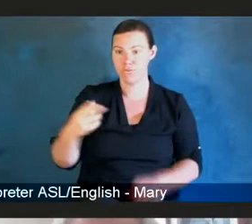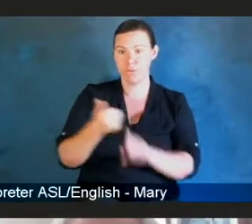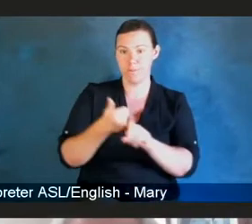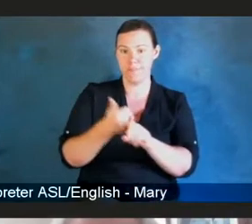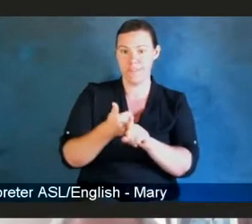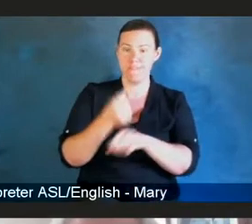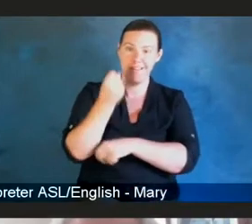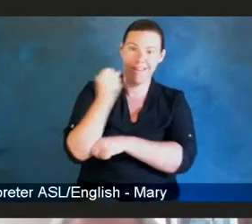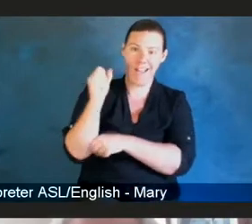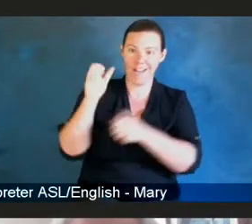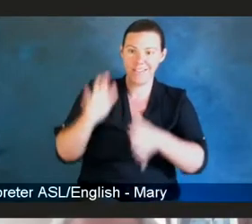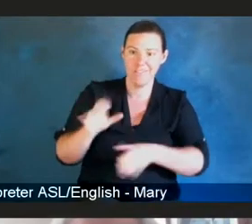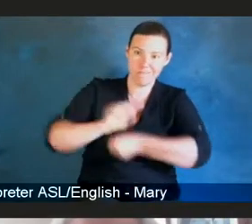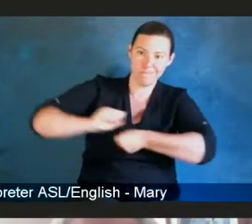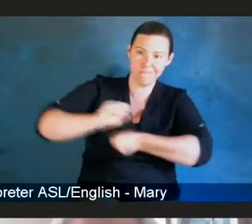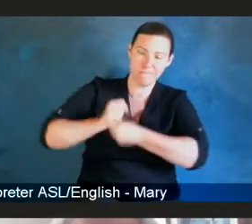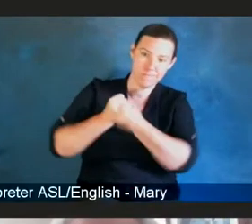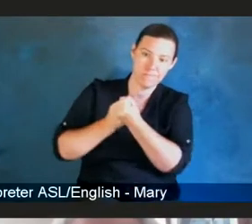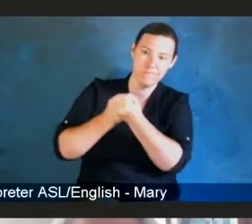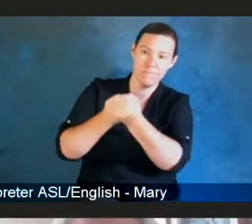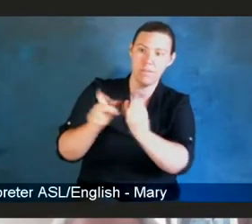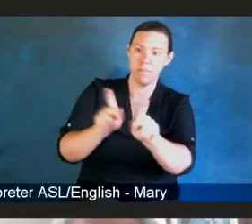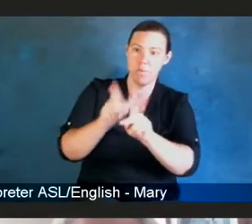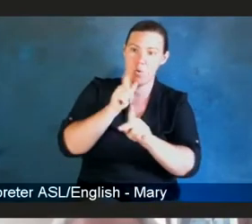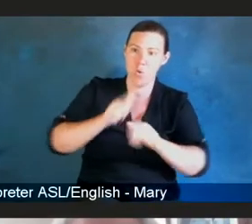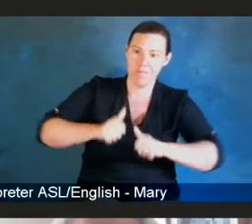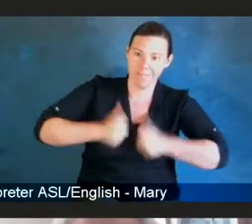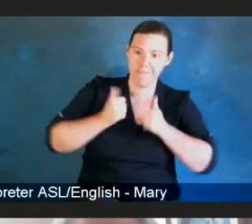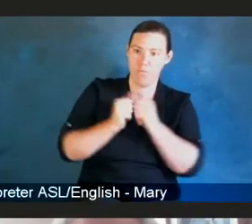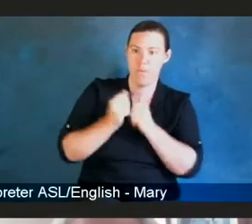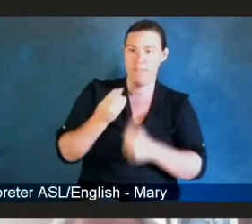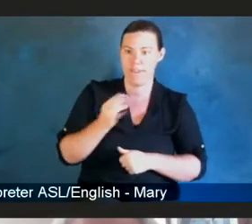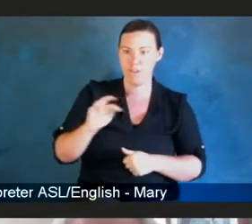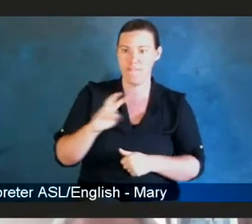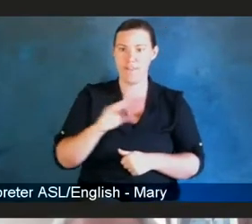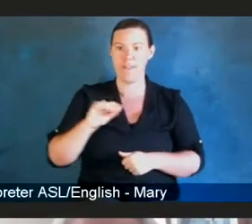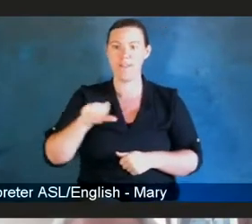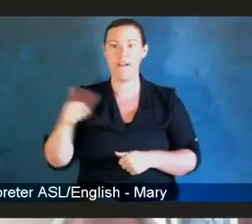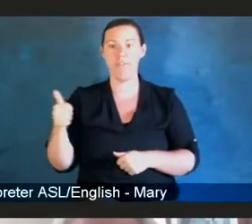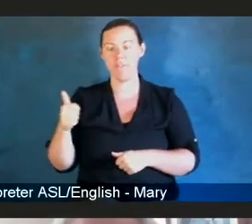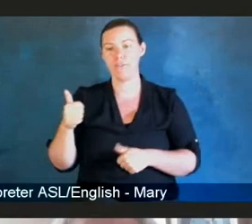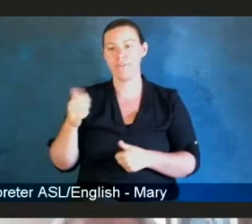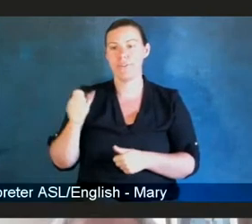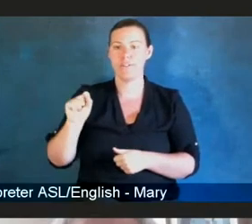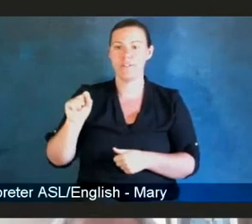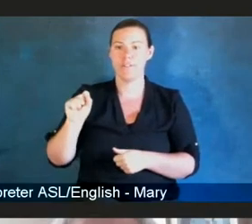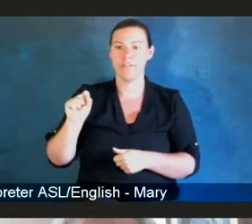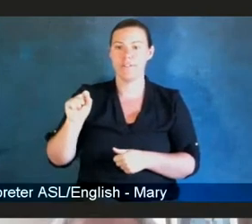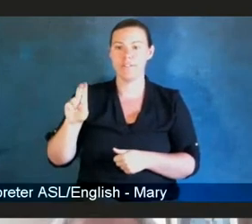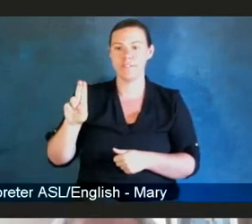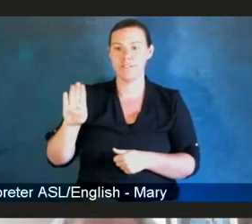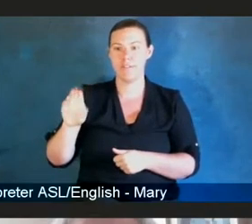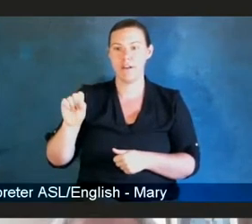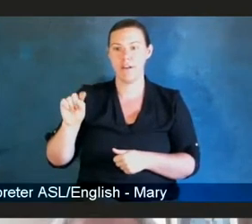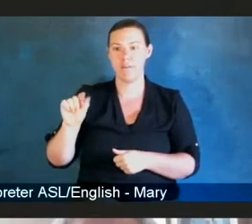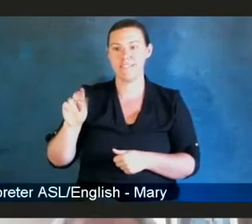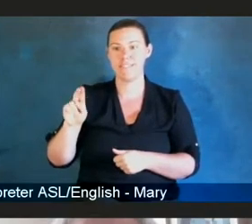with HIV, AIDS, substance abuse issues. He helped to found Strength Over Speed, a peer-to-peer crystal meth